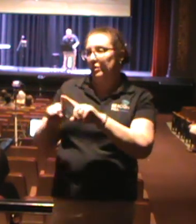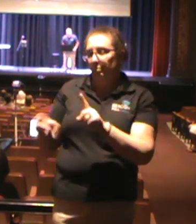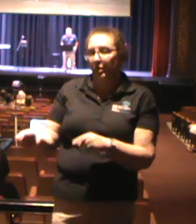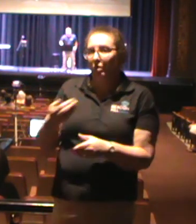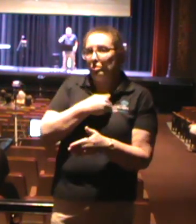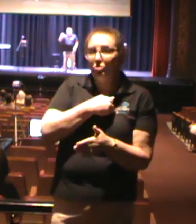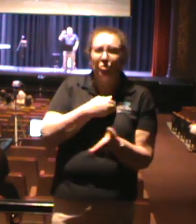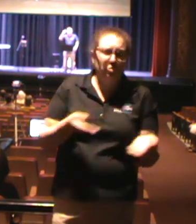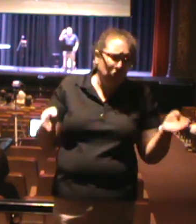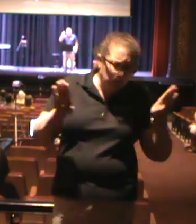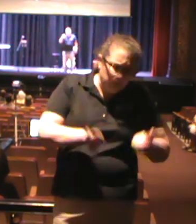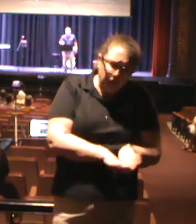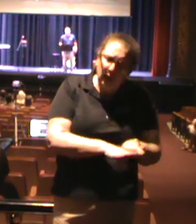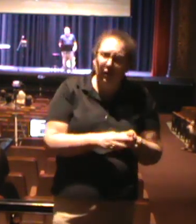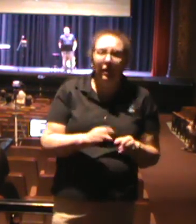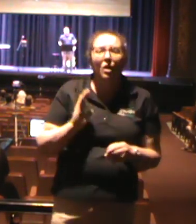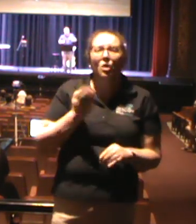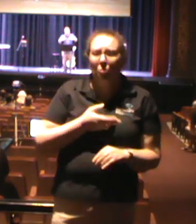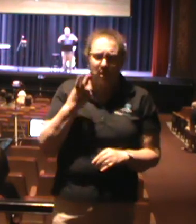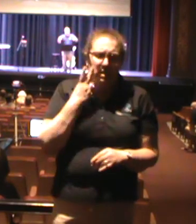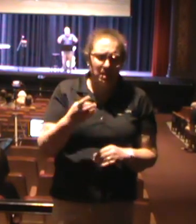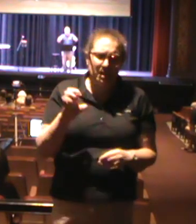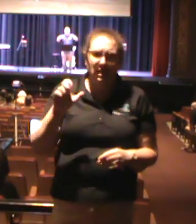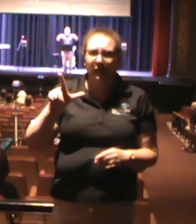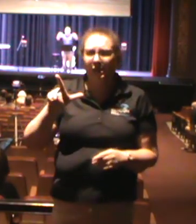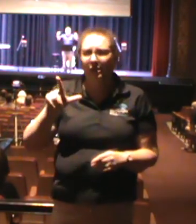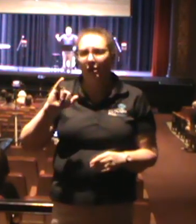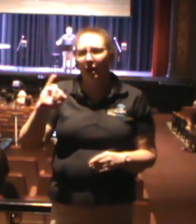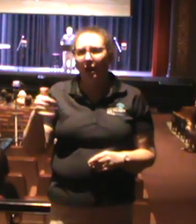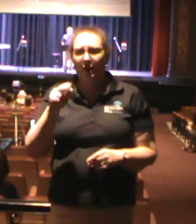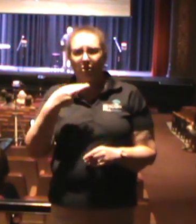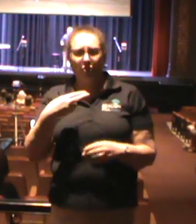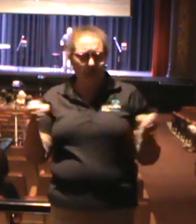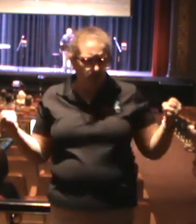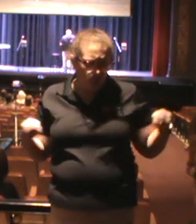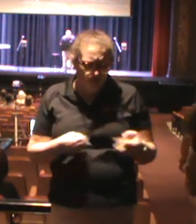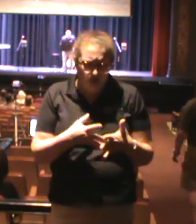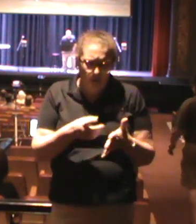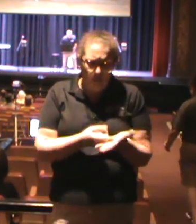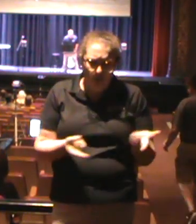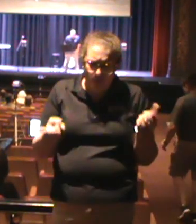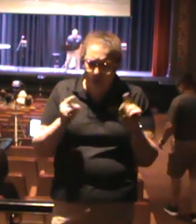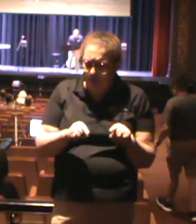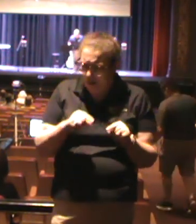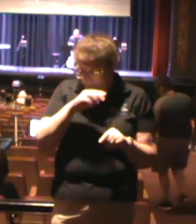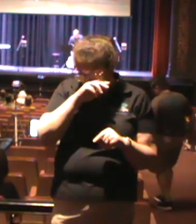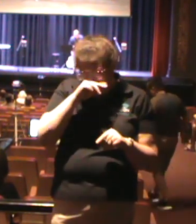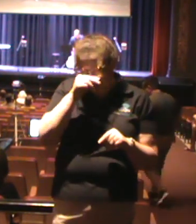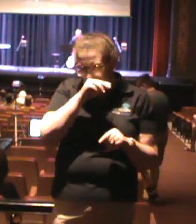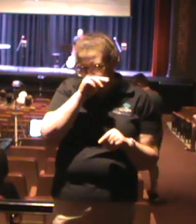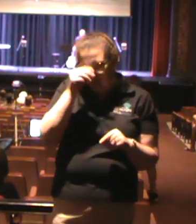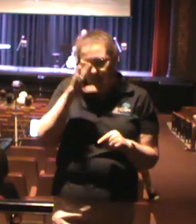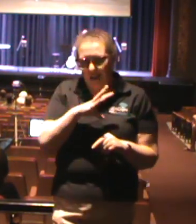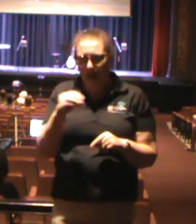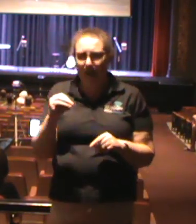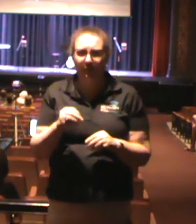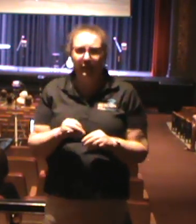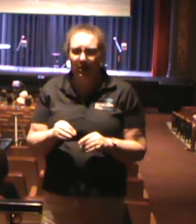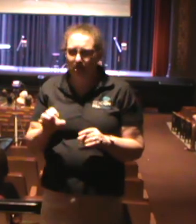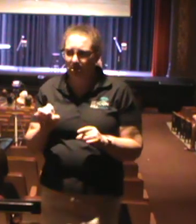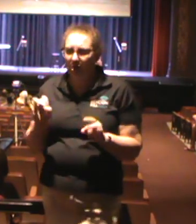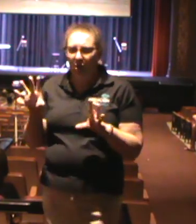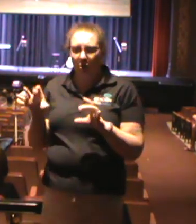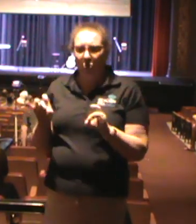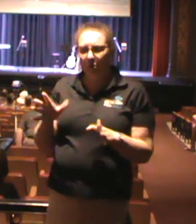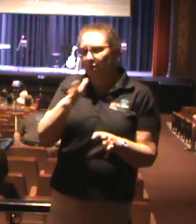that Elijah, he was afraid of what was happening. He was afraid of this wicked woman named Jezebel who threatened to kill him. And he